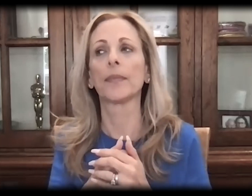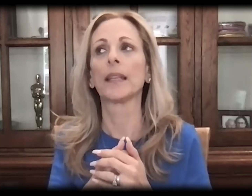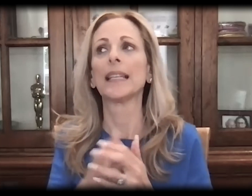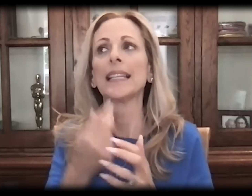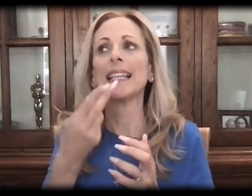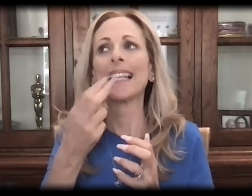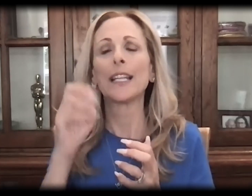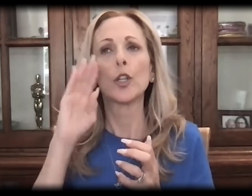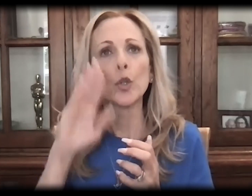person.